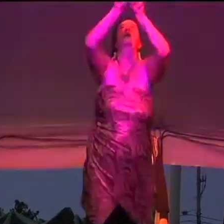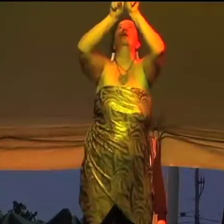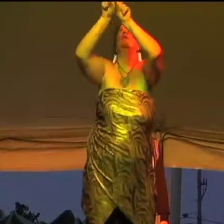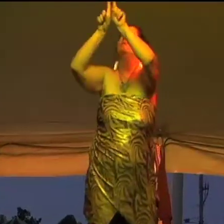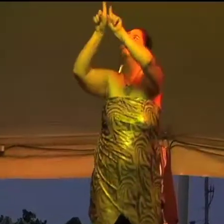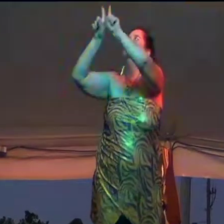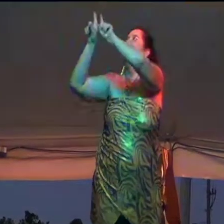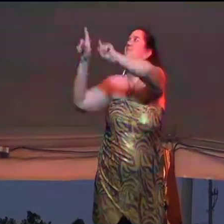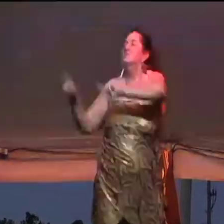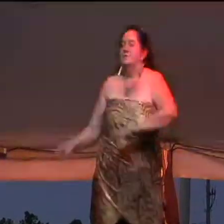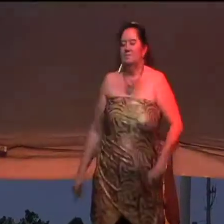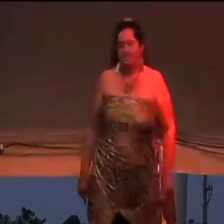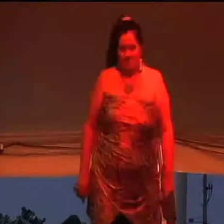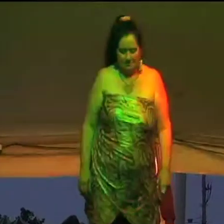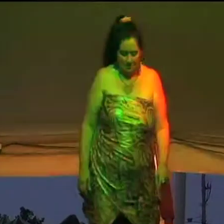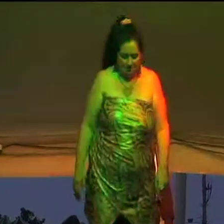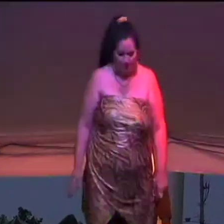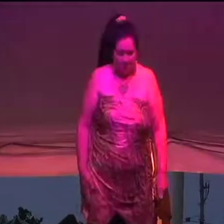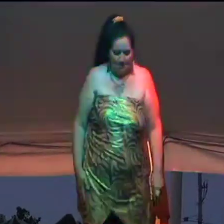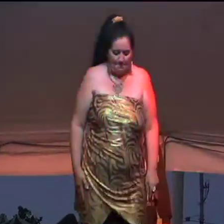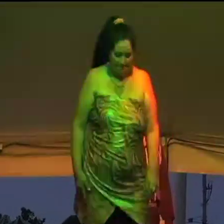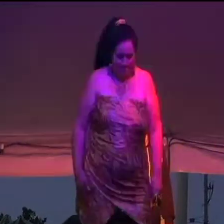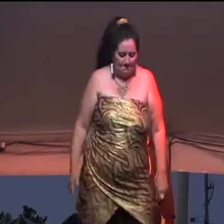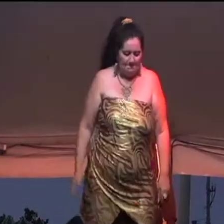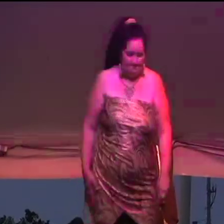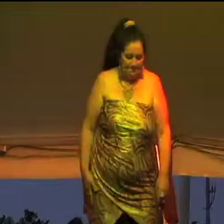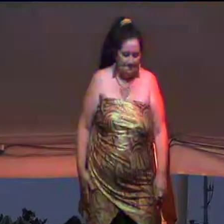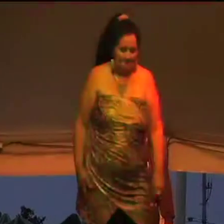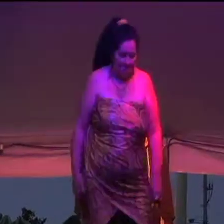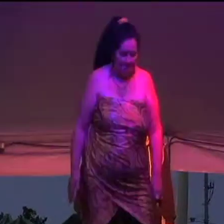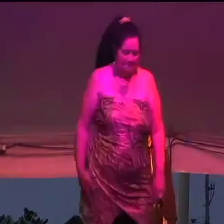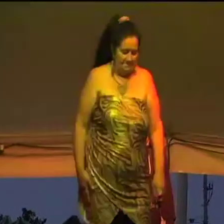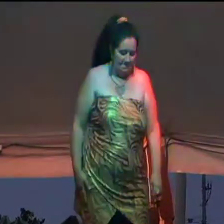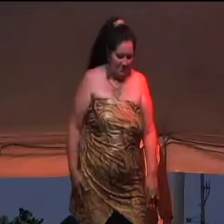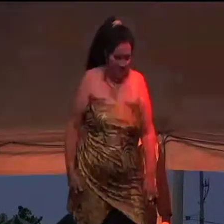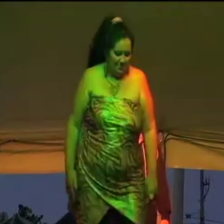I felt